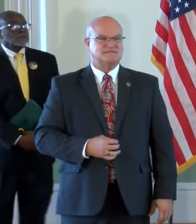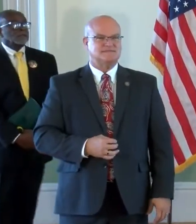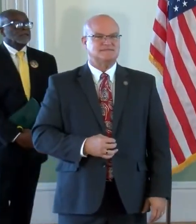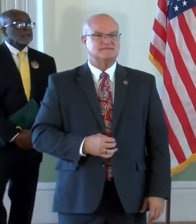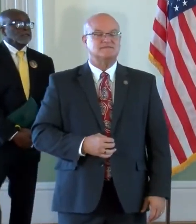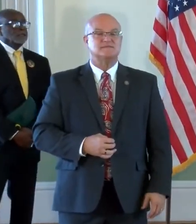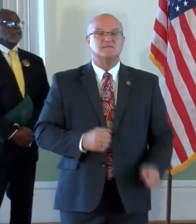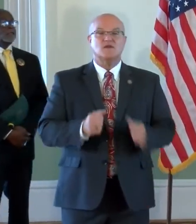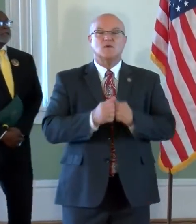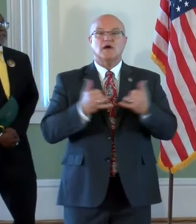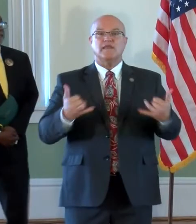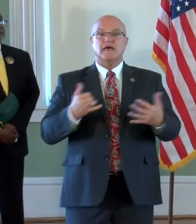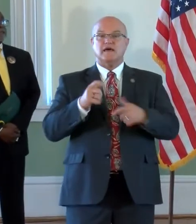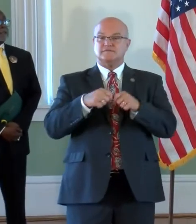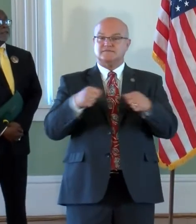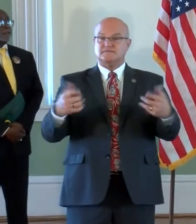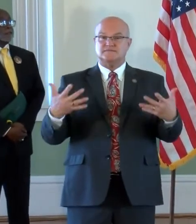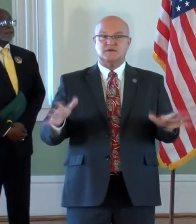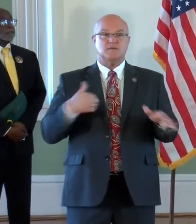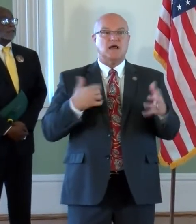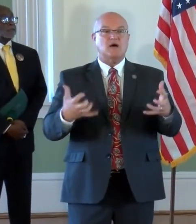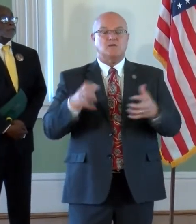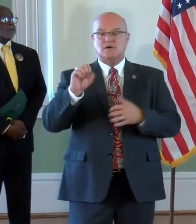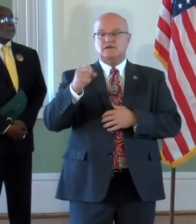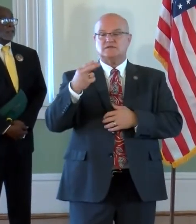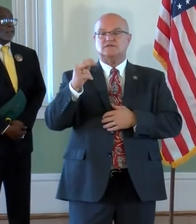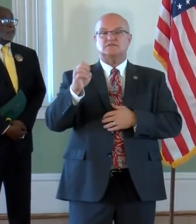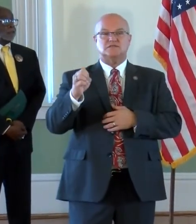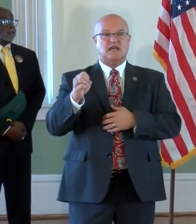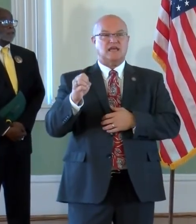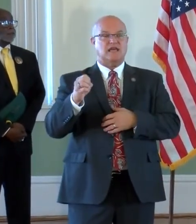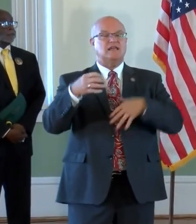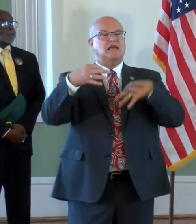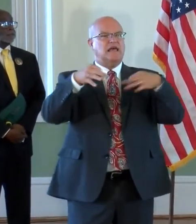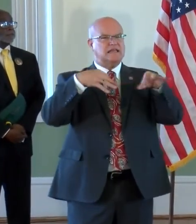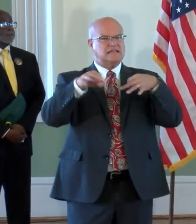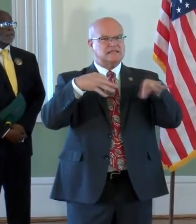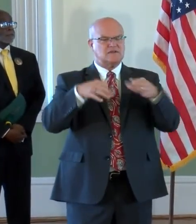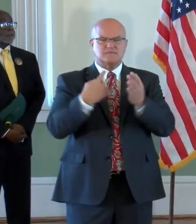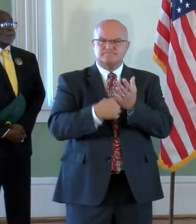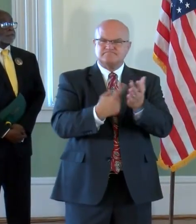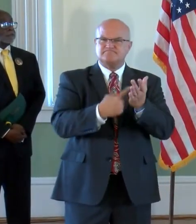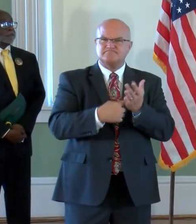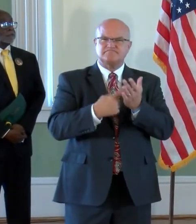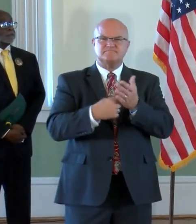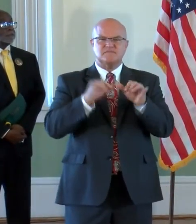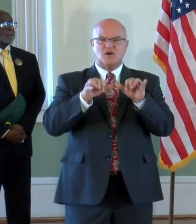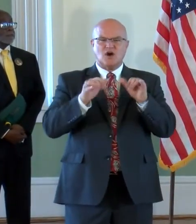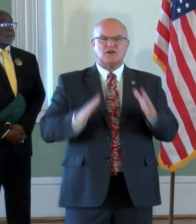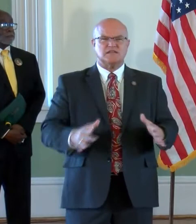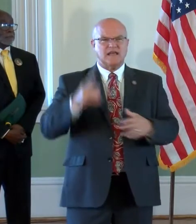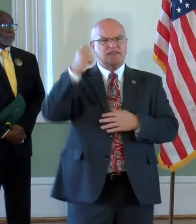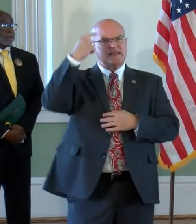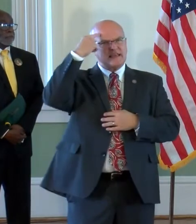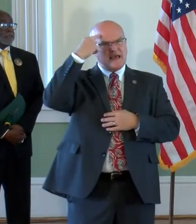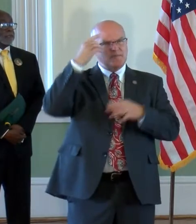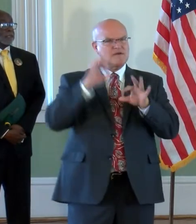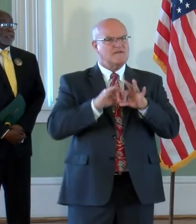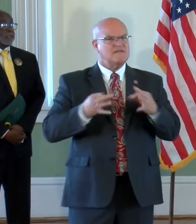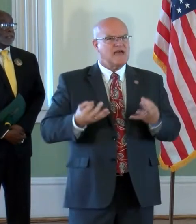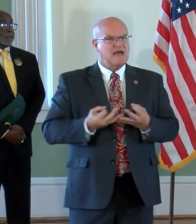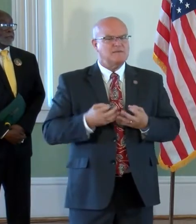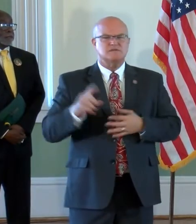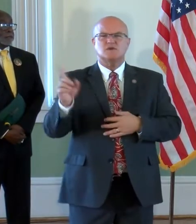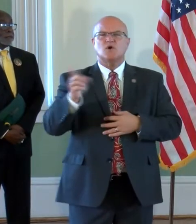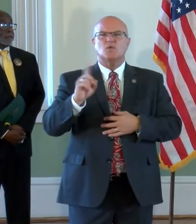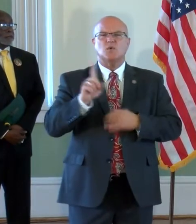With that, we'll wrap it up, but I'd like to have Shane come. And would you describe the discussions with the architect of the Capitol and the families as